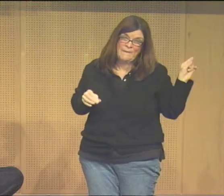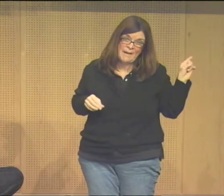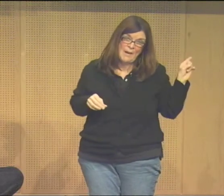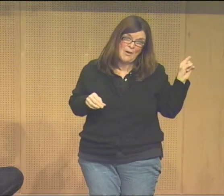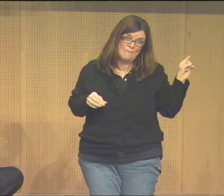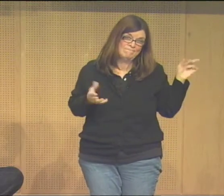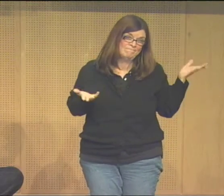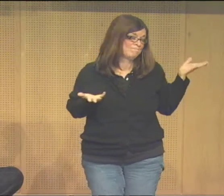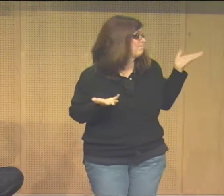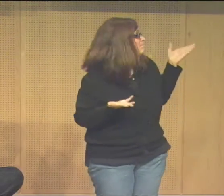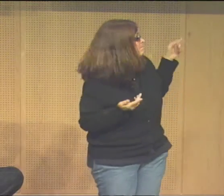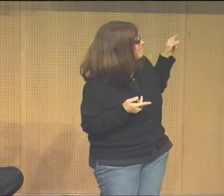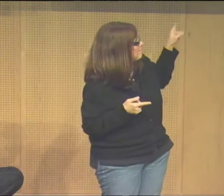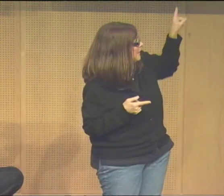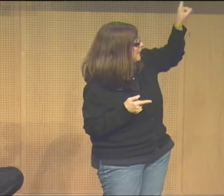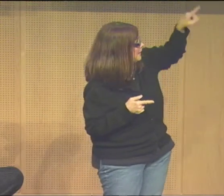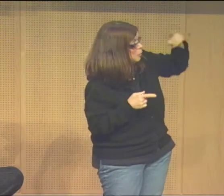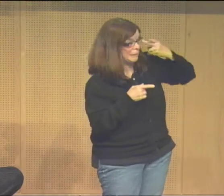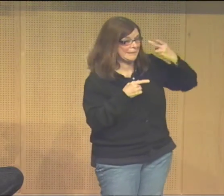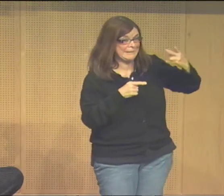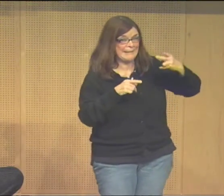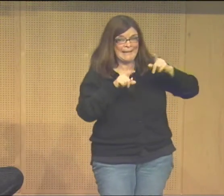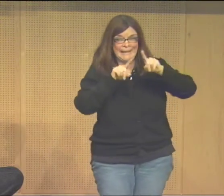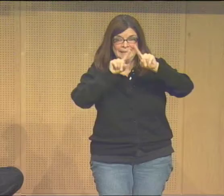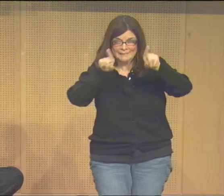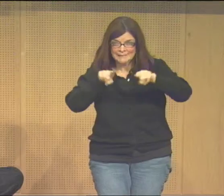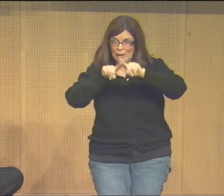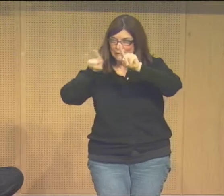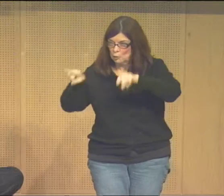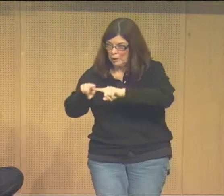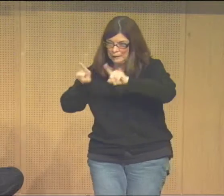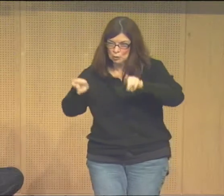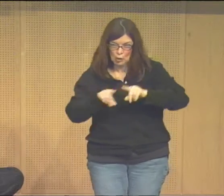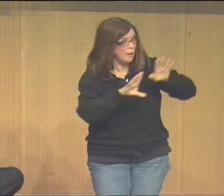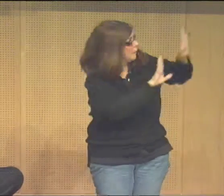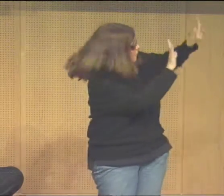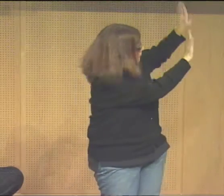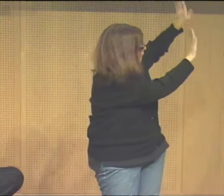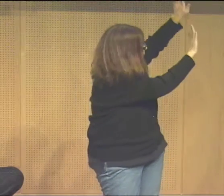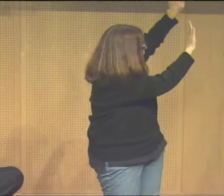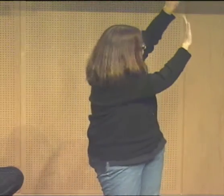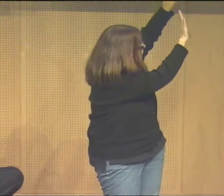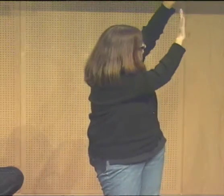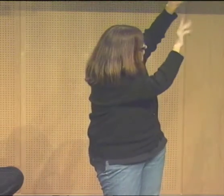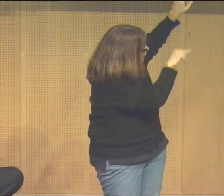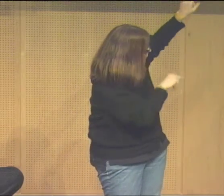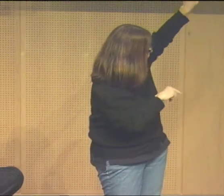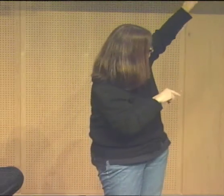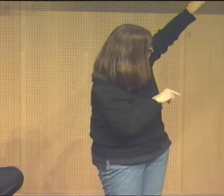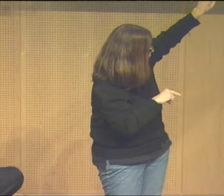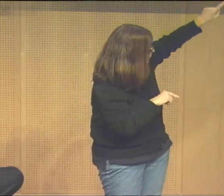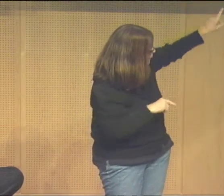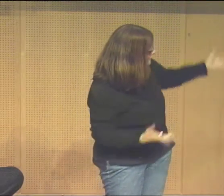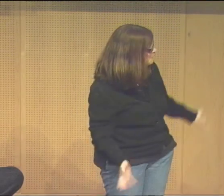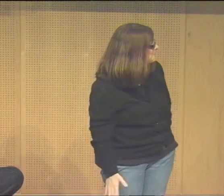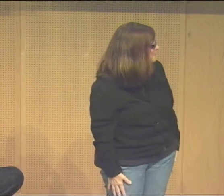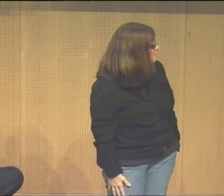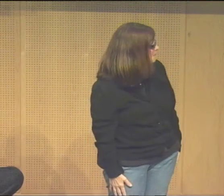there's a hidden message in this I don't know if you can see it or not but there's a lot of concentric circles that are sort of hidden within it